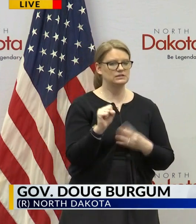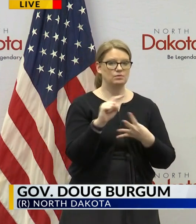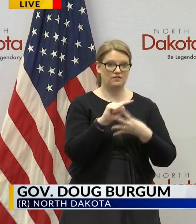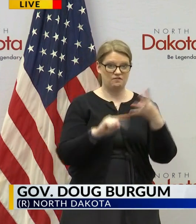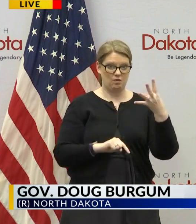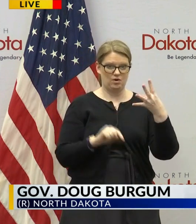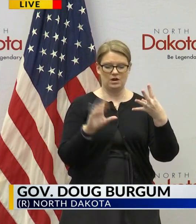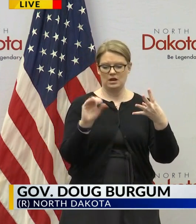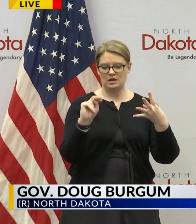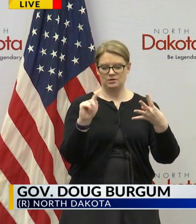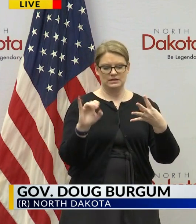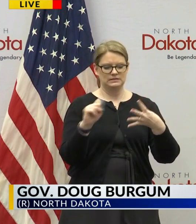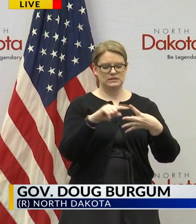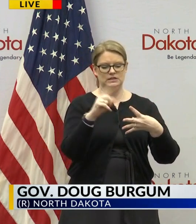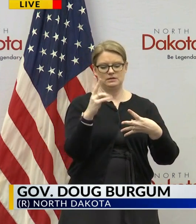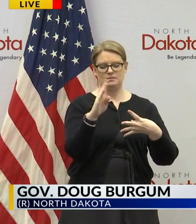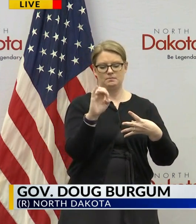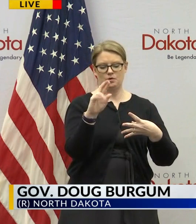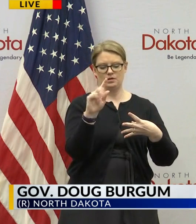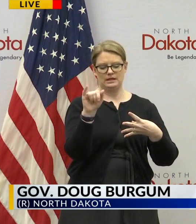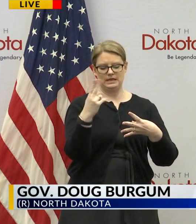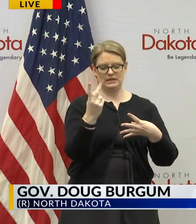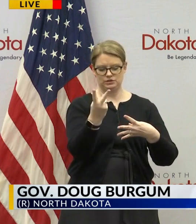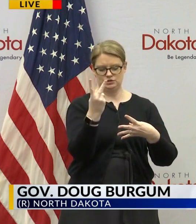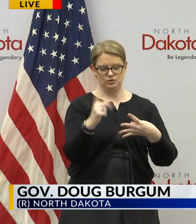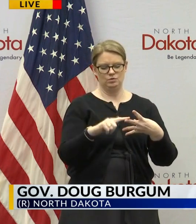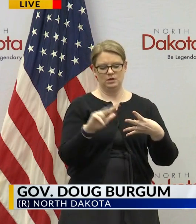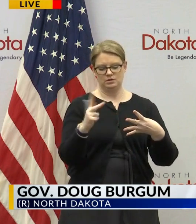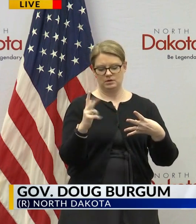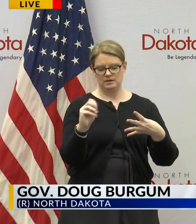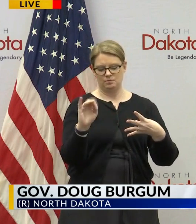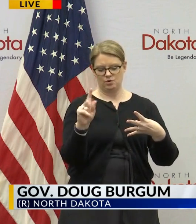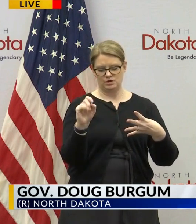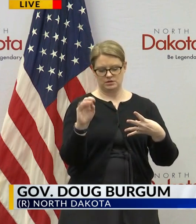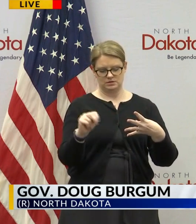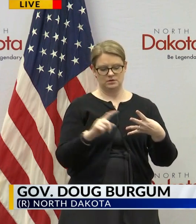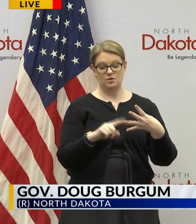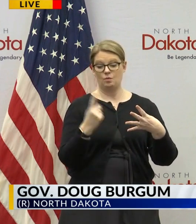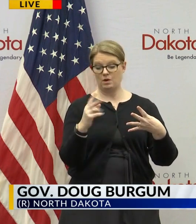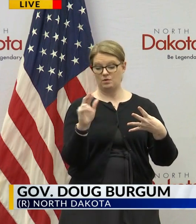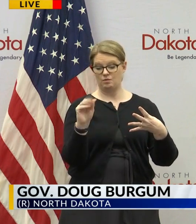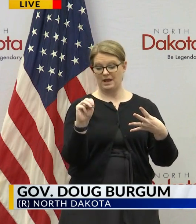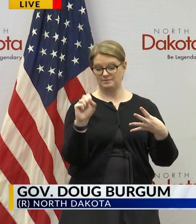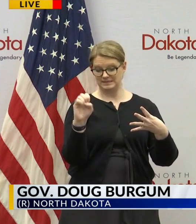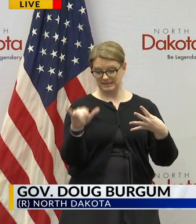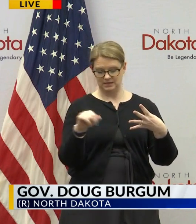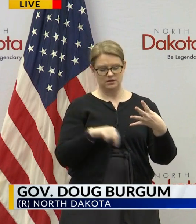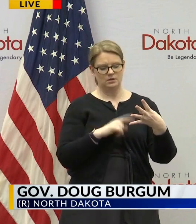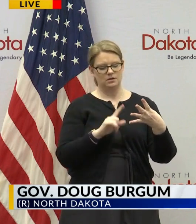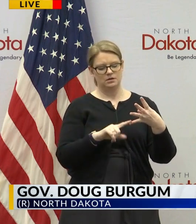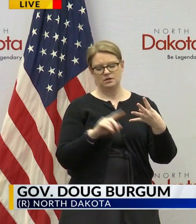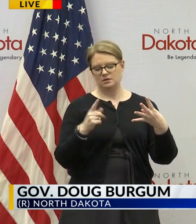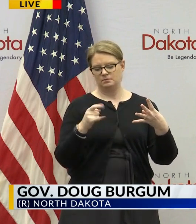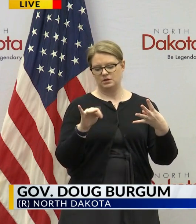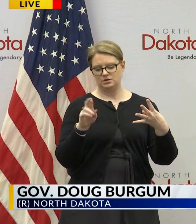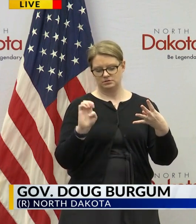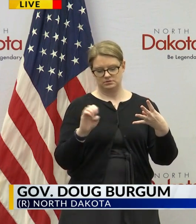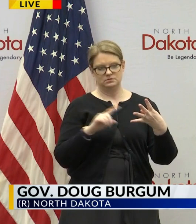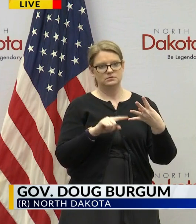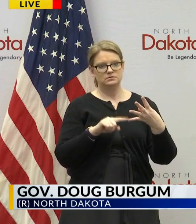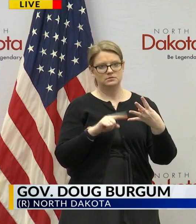counties two more in Burley County three in Morton County one in Ramsey County and one in Pierce County